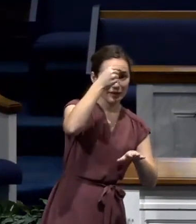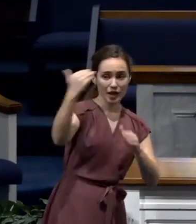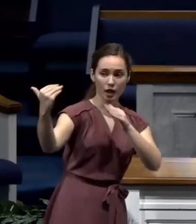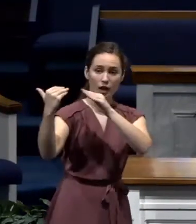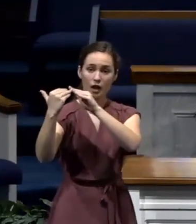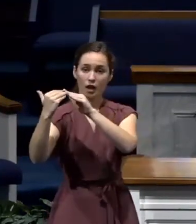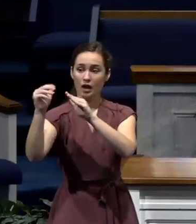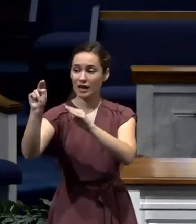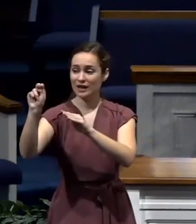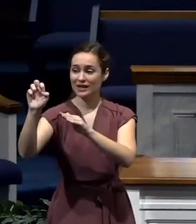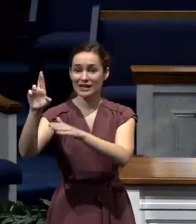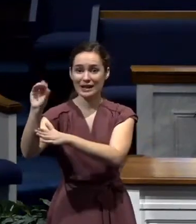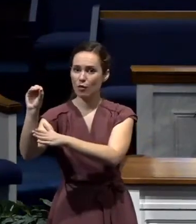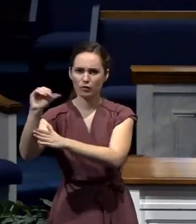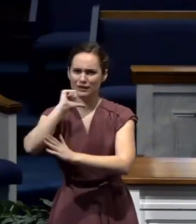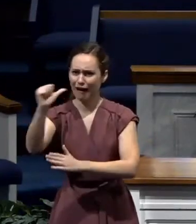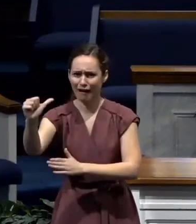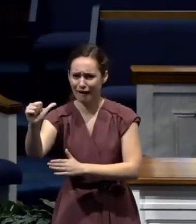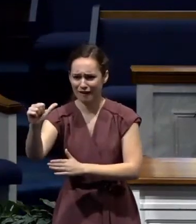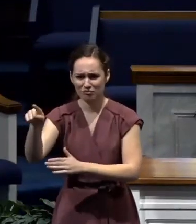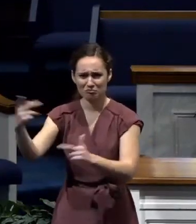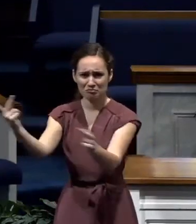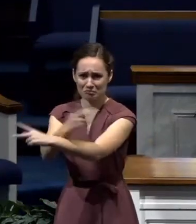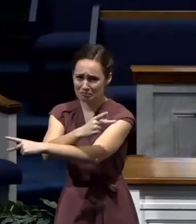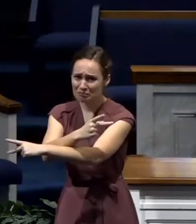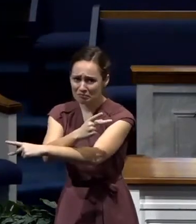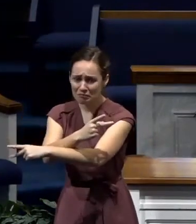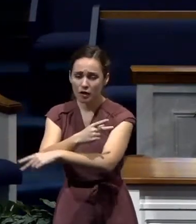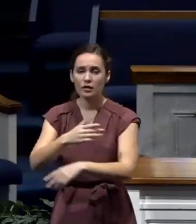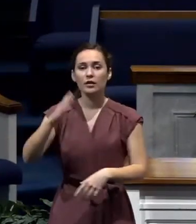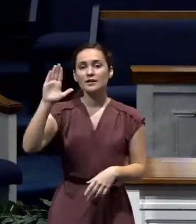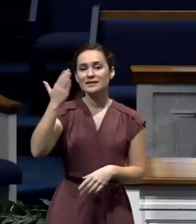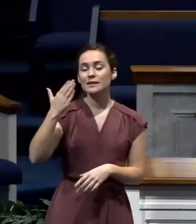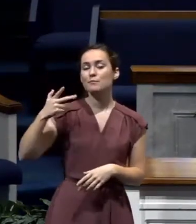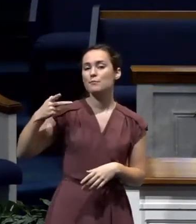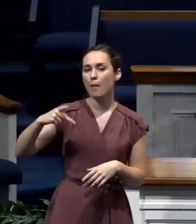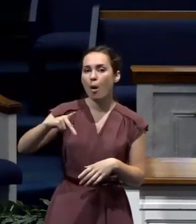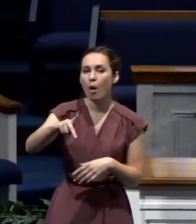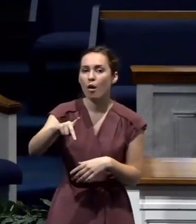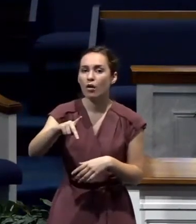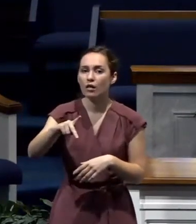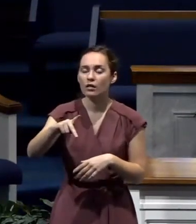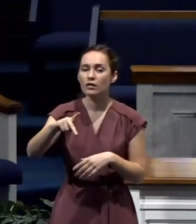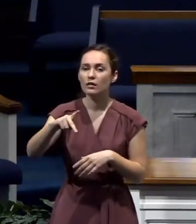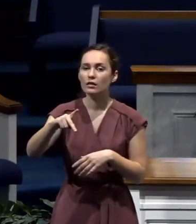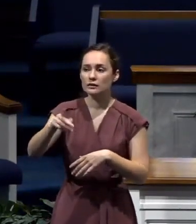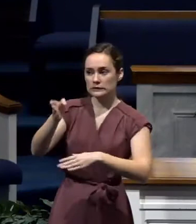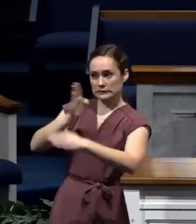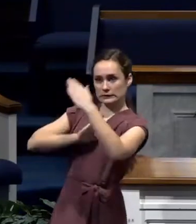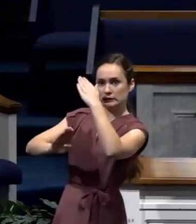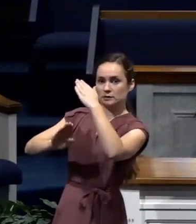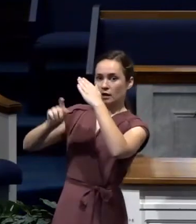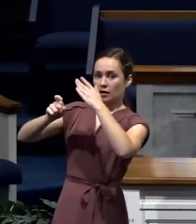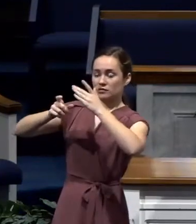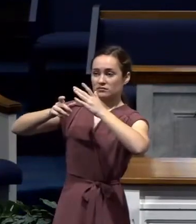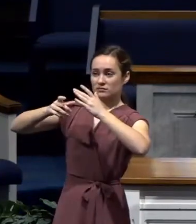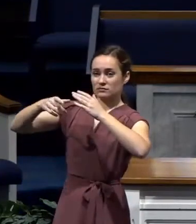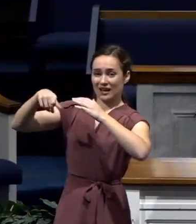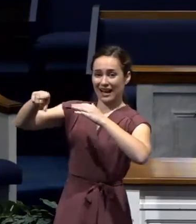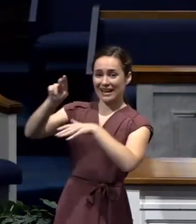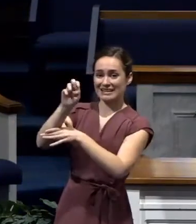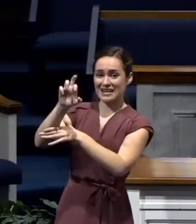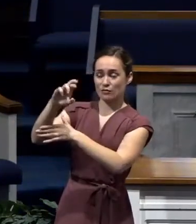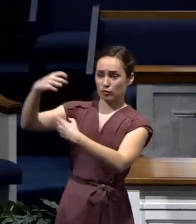And it looked like for a time, Paul was under the control of this governor or this